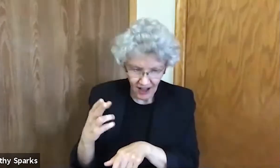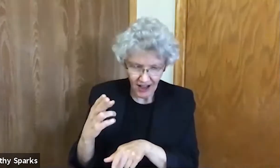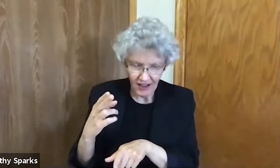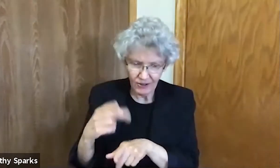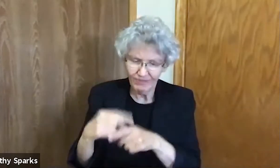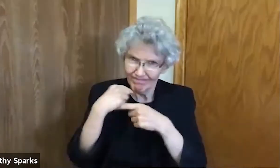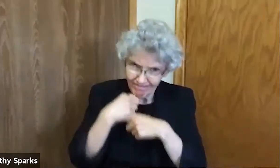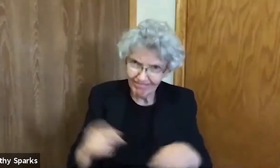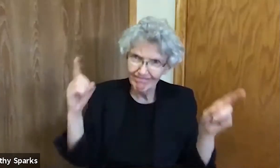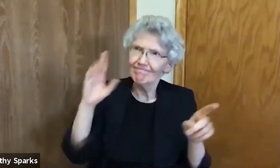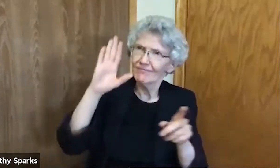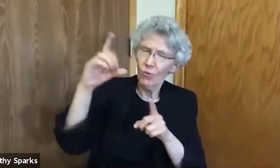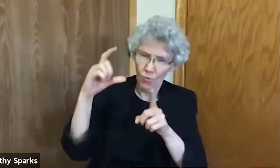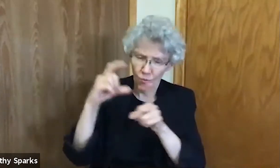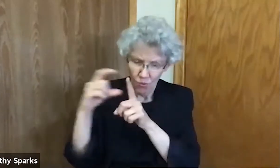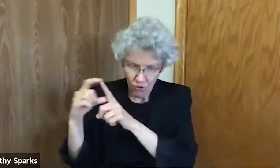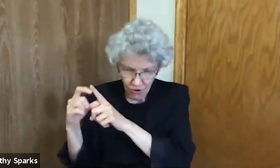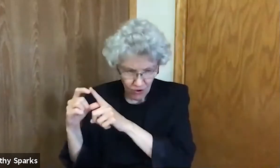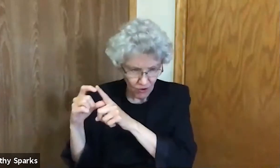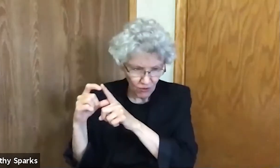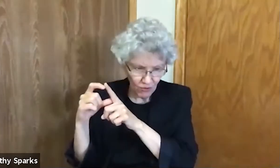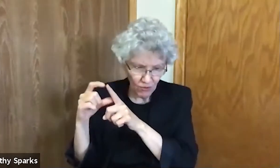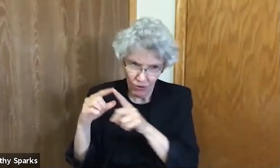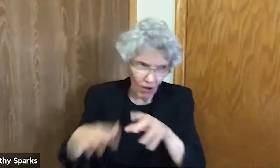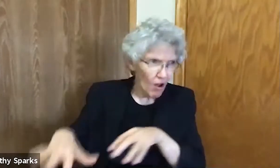You prepared Isaiah to proclaim your word to the world.